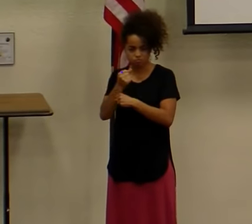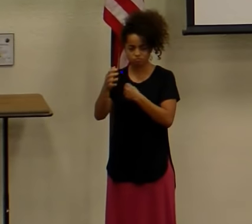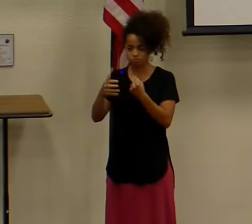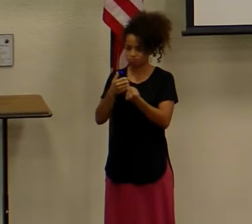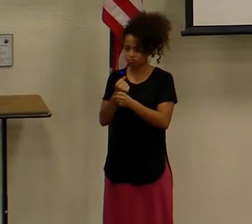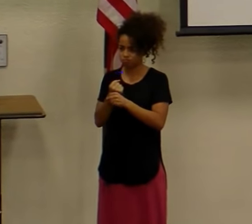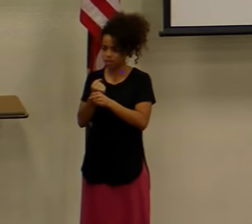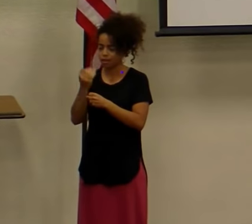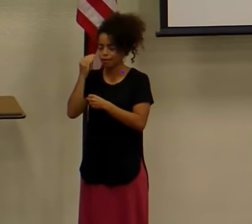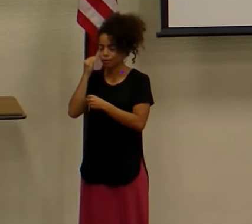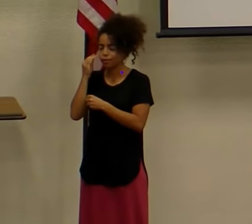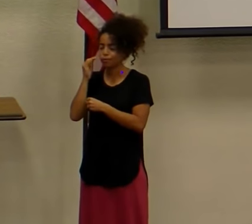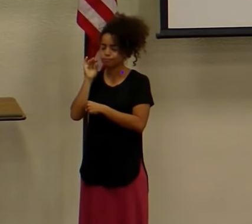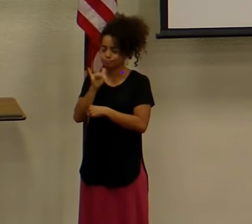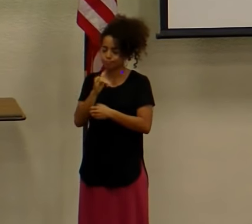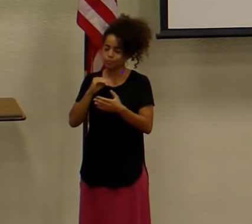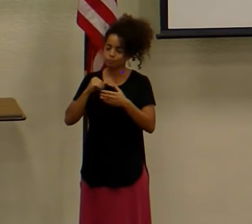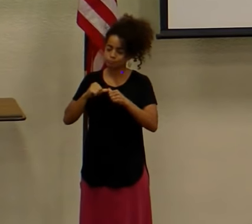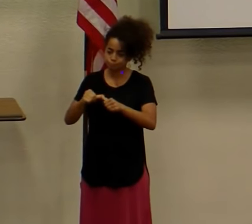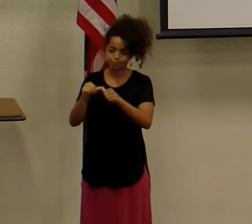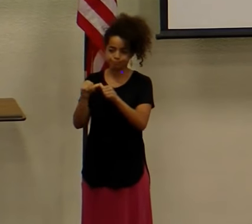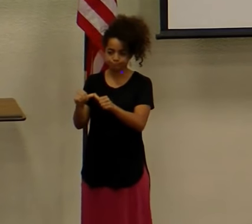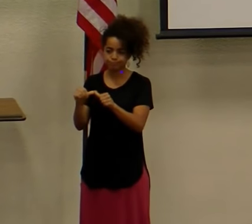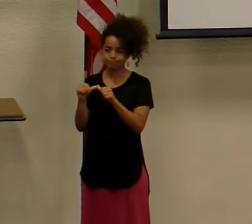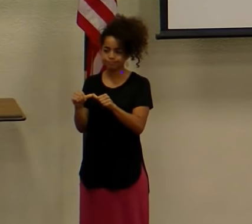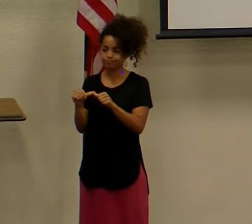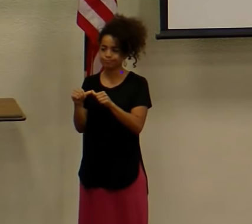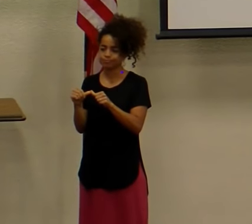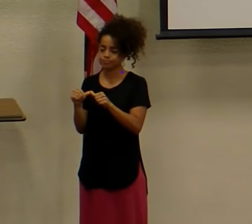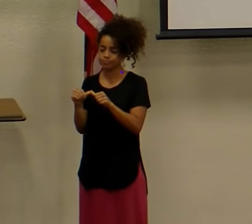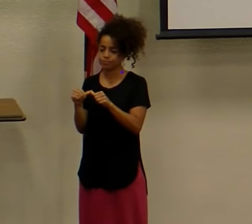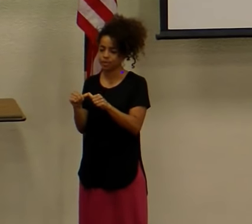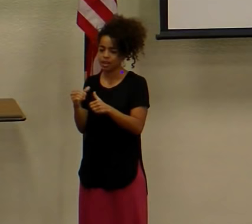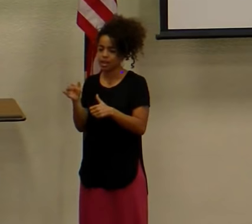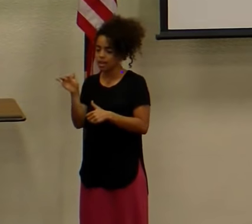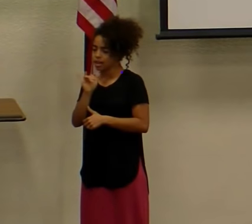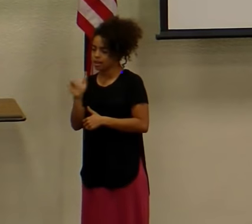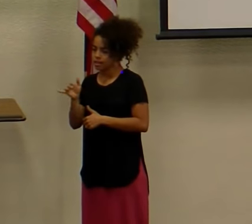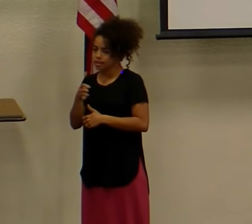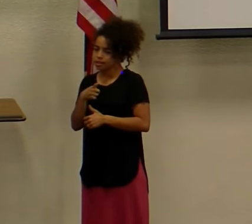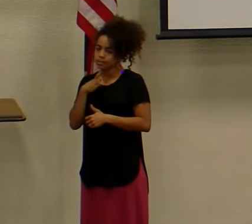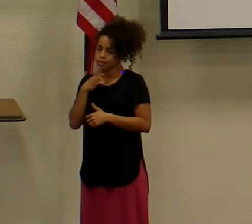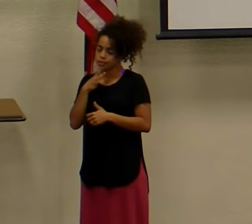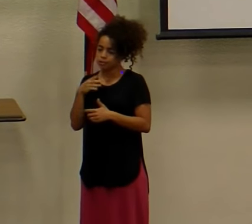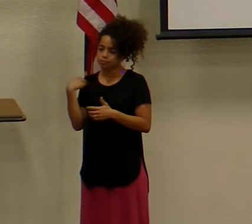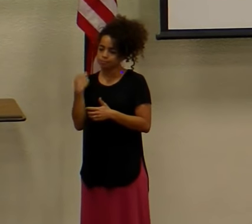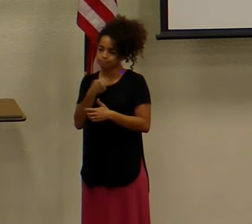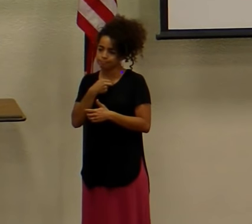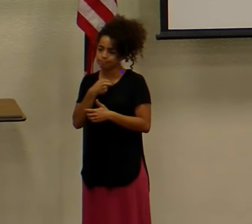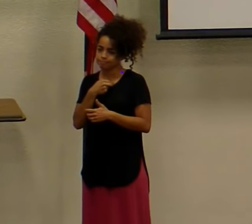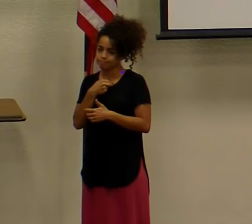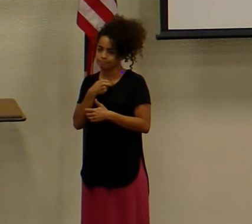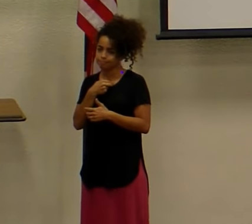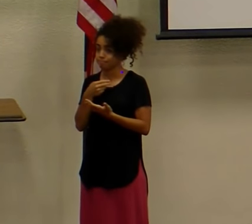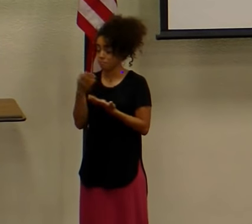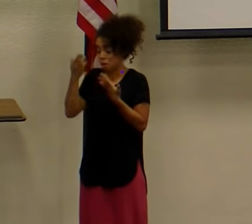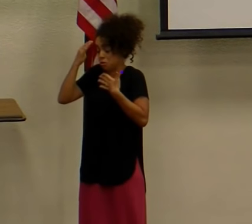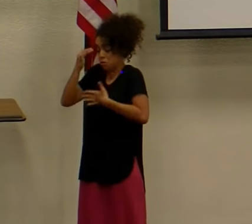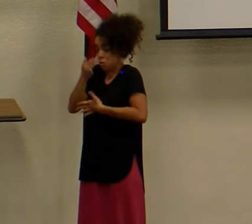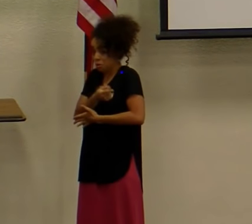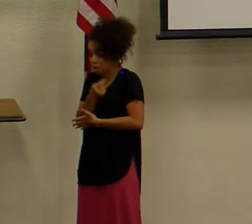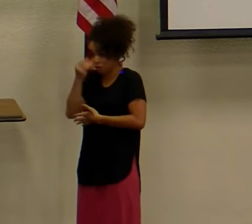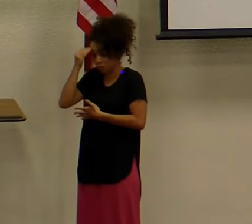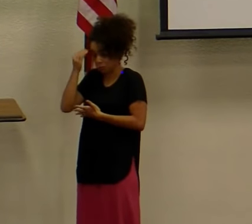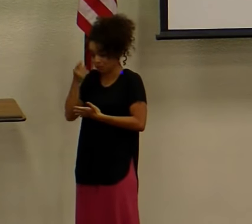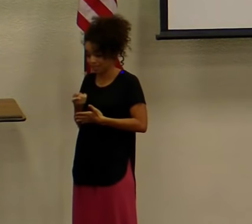to continue. As he talks to us, he talks about, and I didn't know he knew about this, but